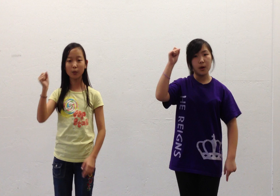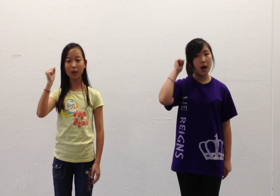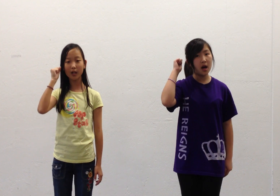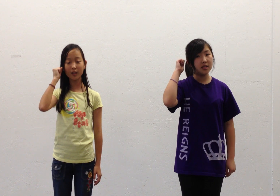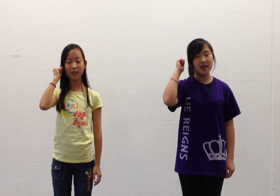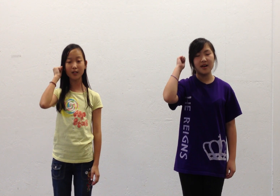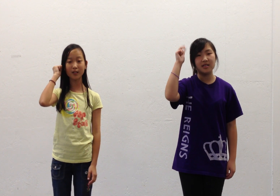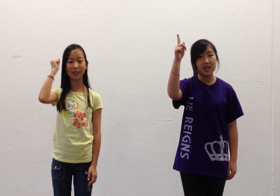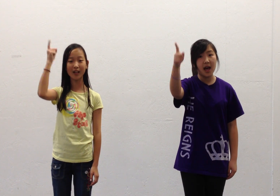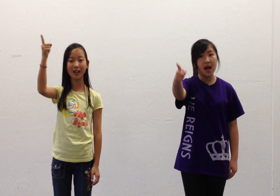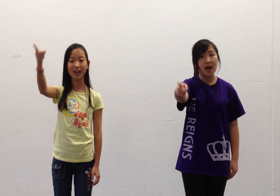understand,